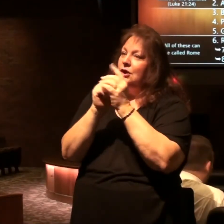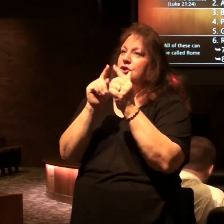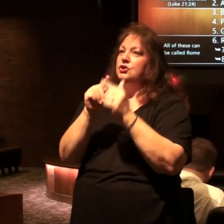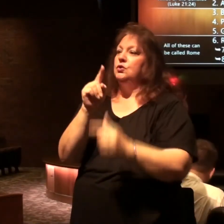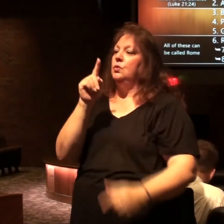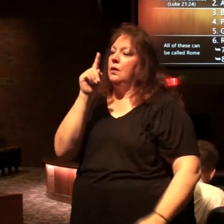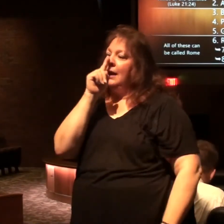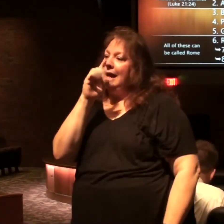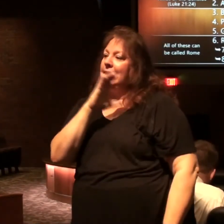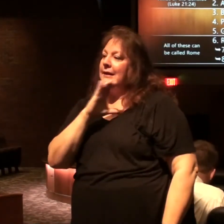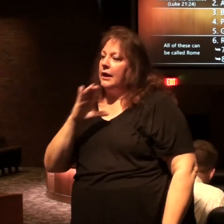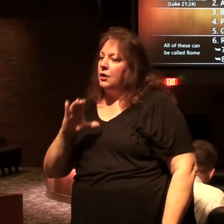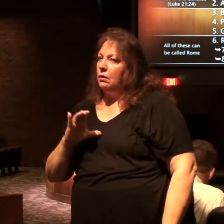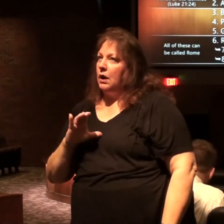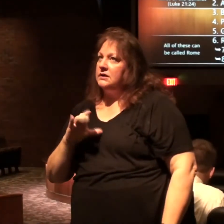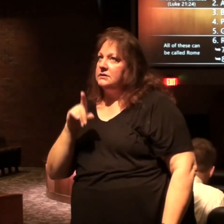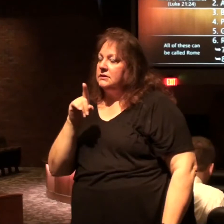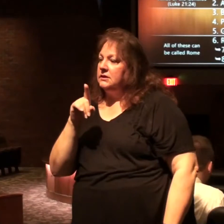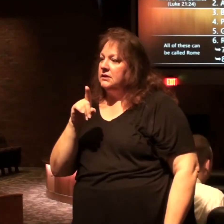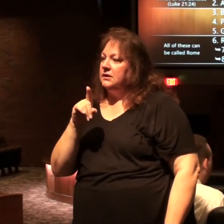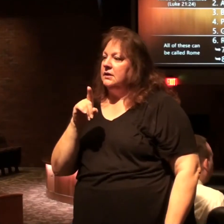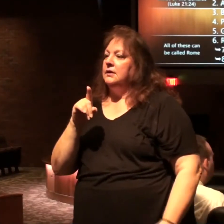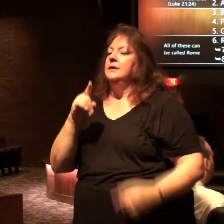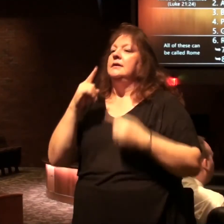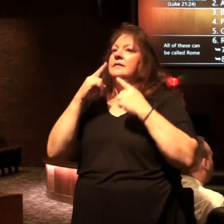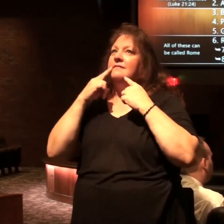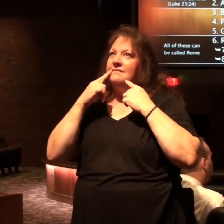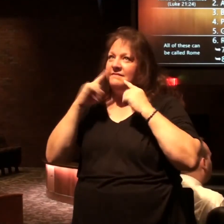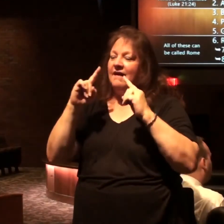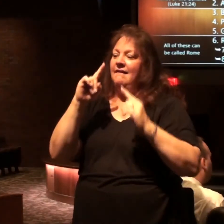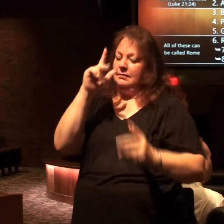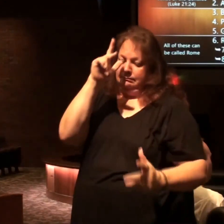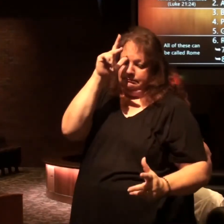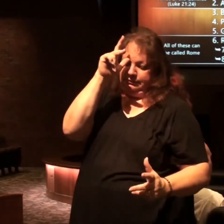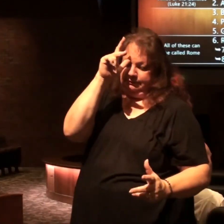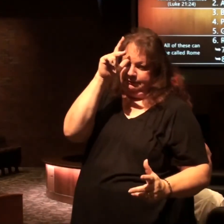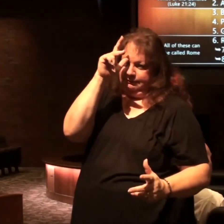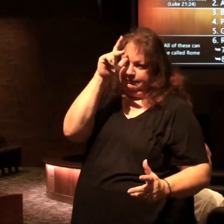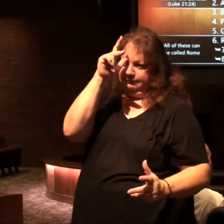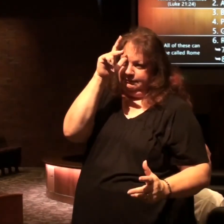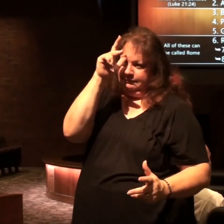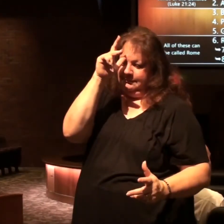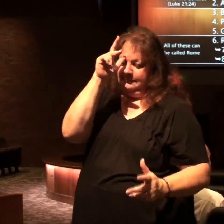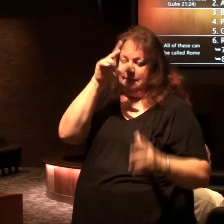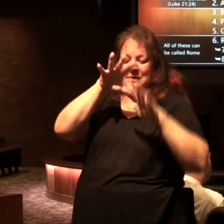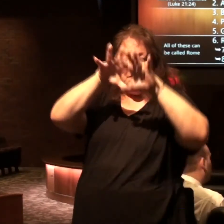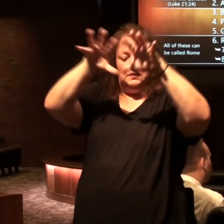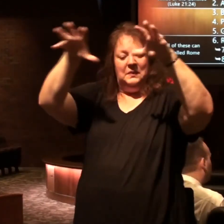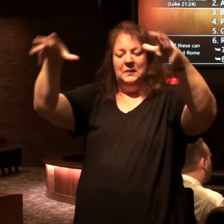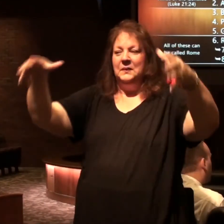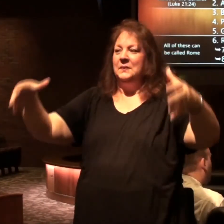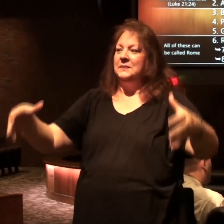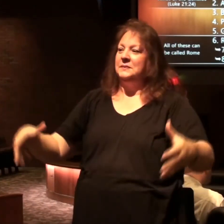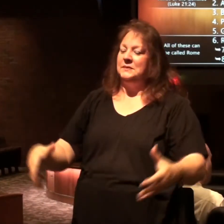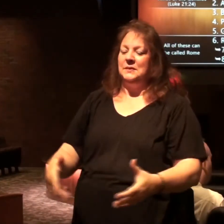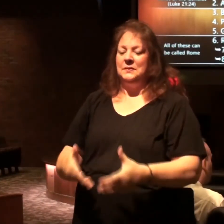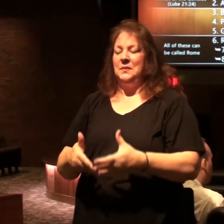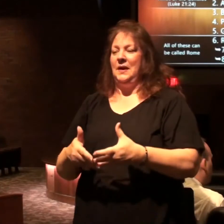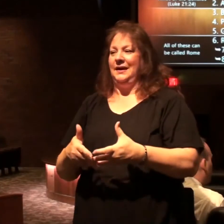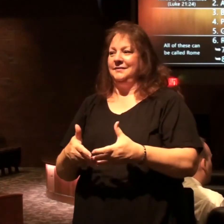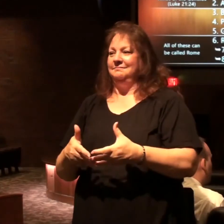antichrist you have finally satan having been put together on a worldwide scale